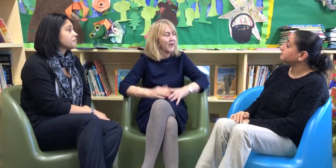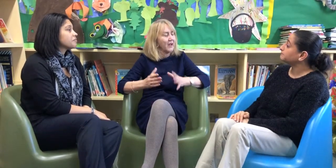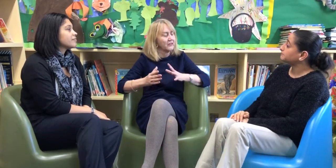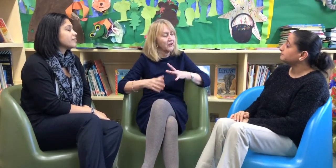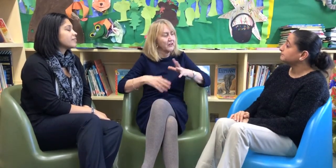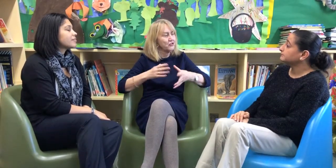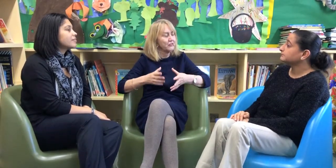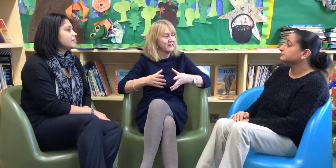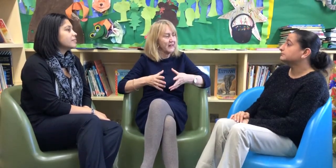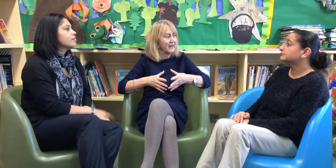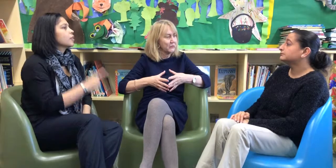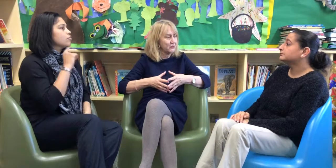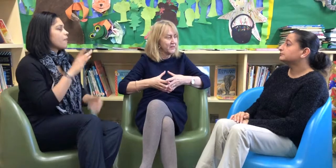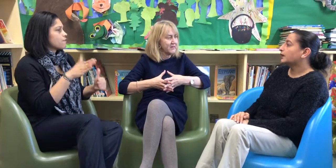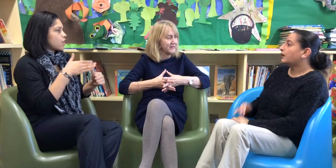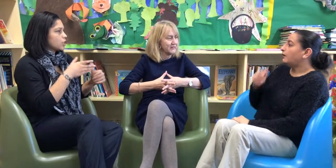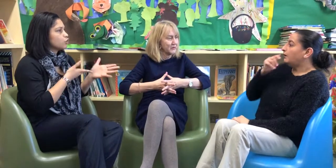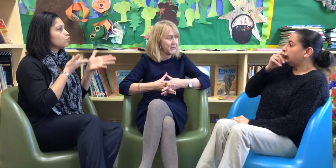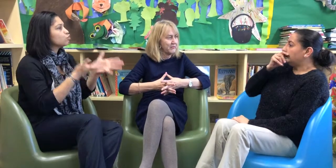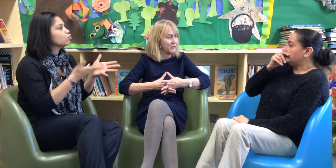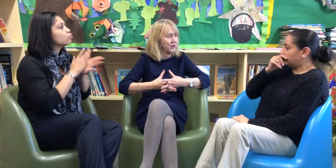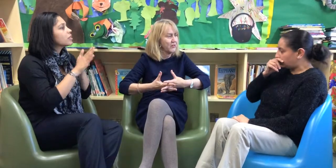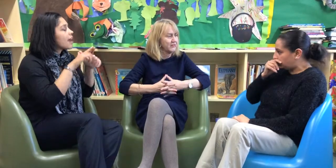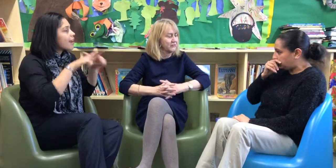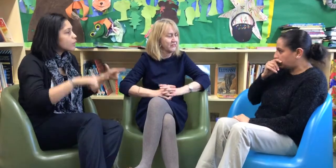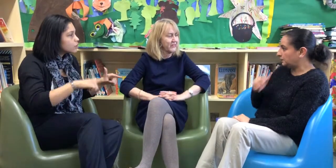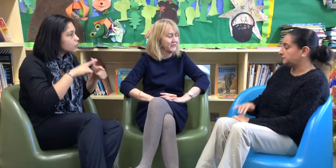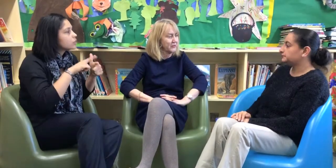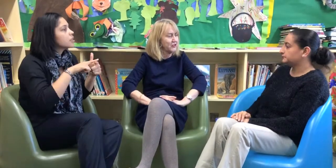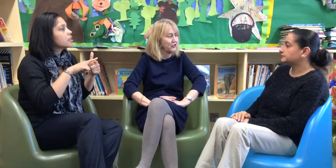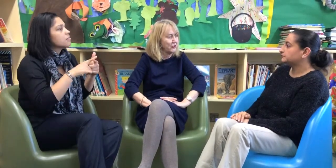So you'll introduce sign language within your six-week period. What other sorts of things will you do?